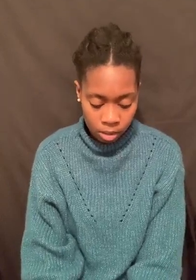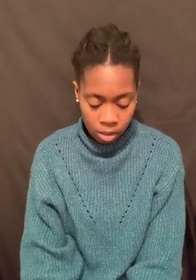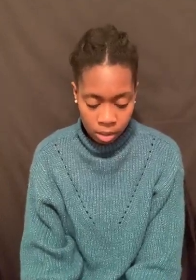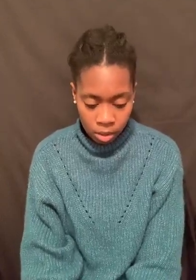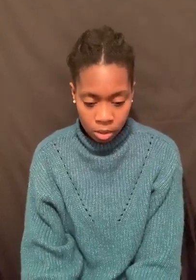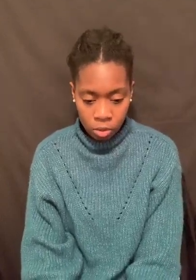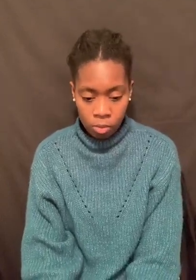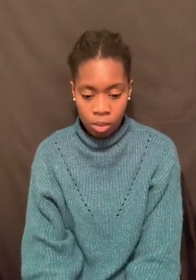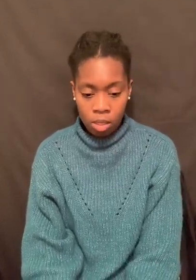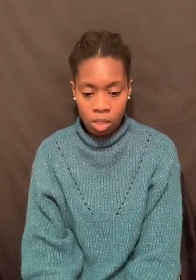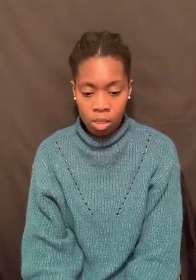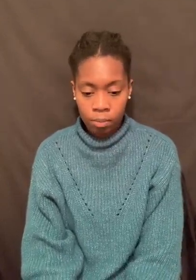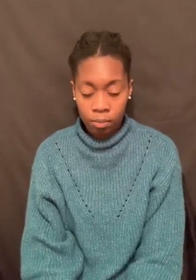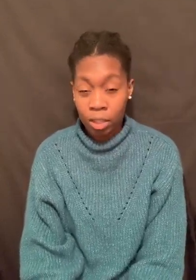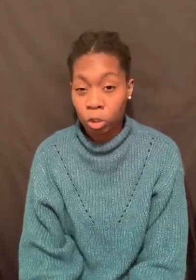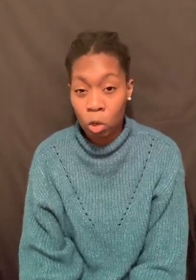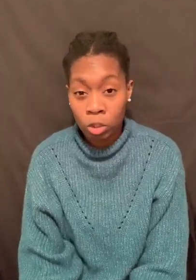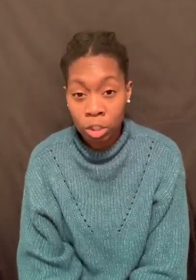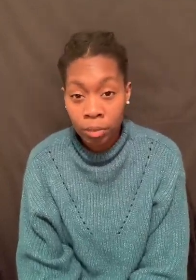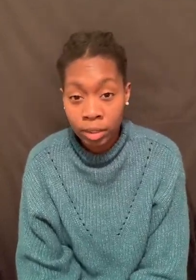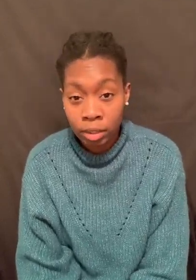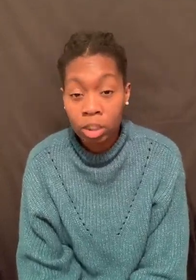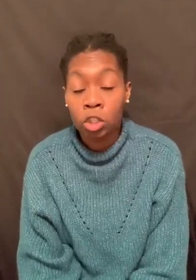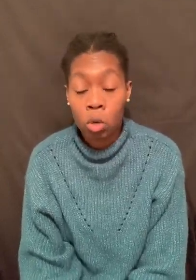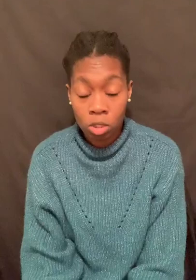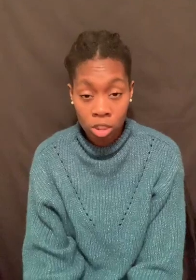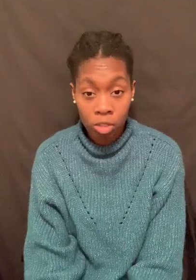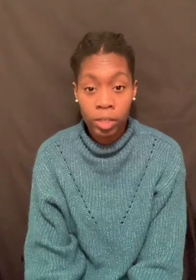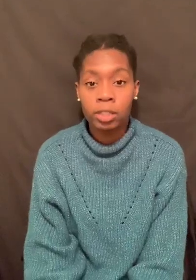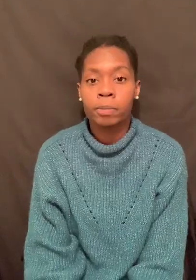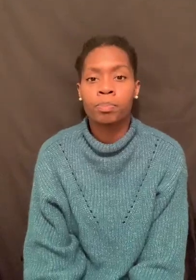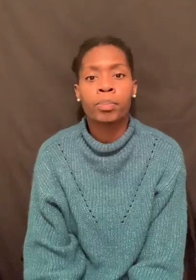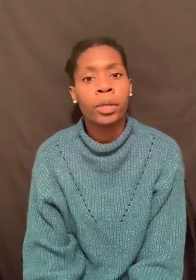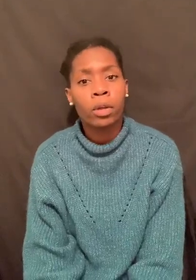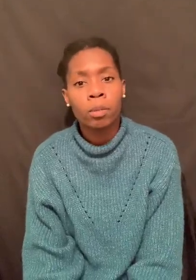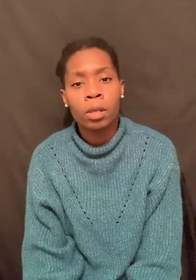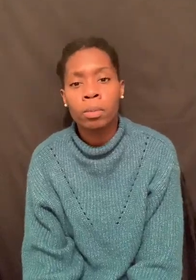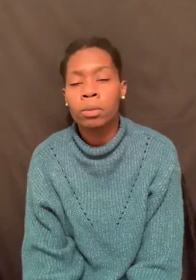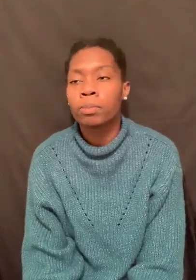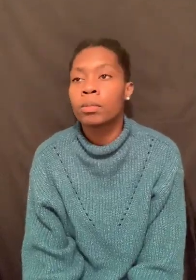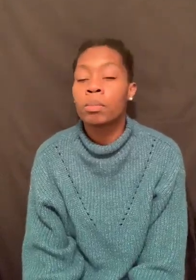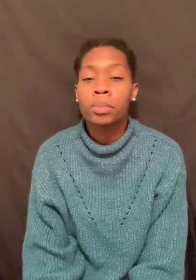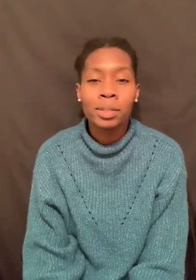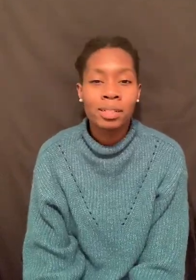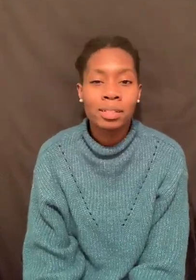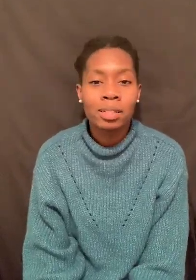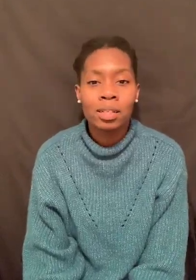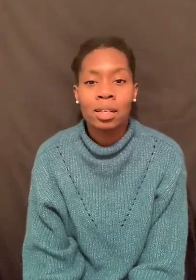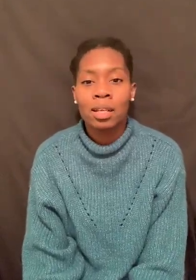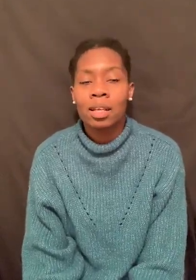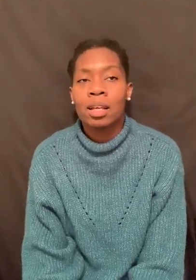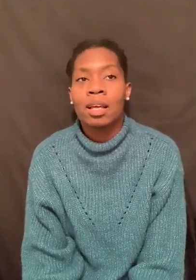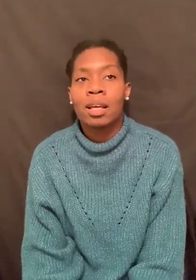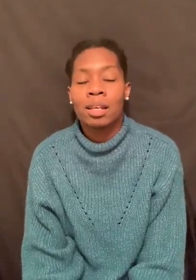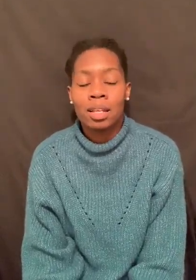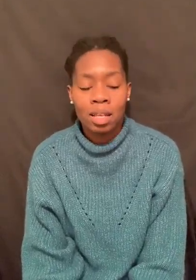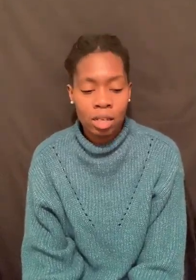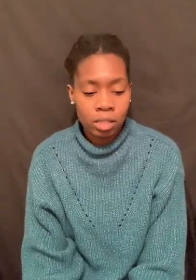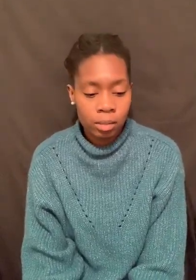to be the chosen generation, the children, priests, and kings.